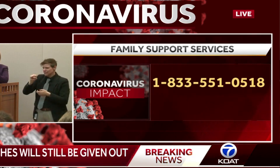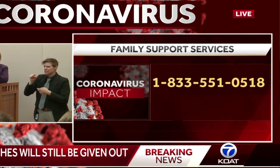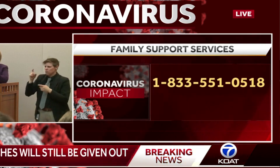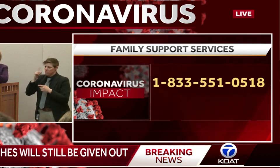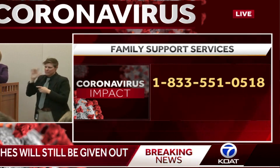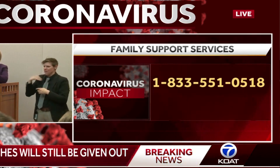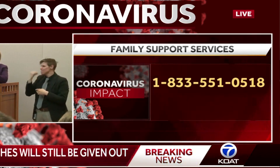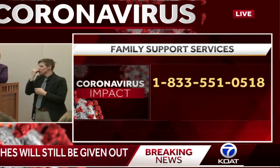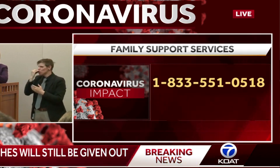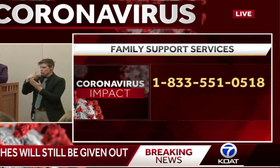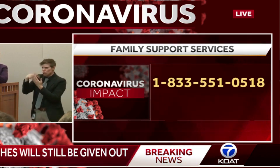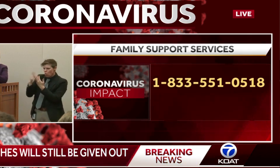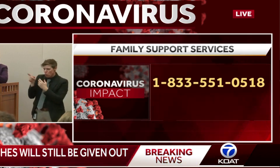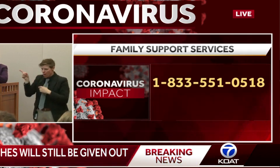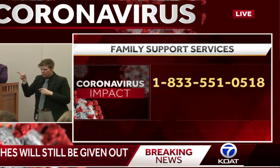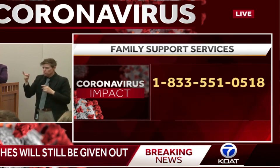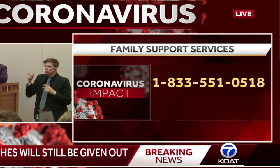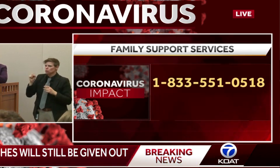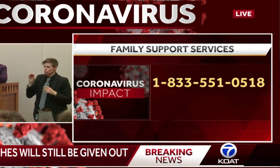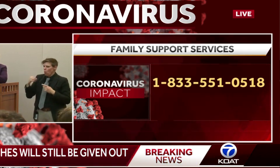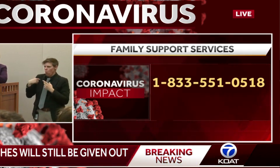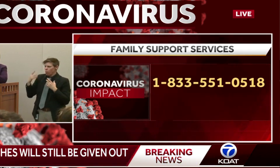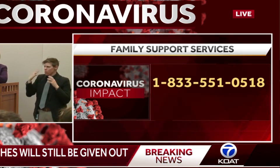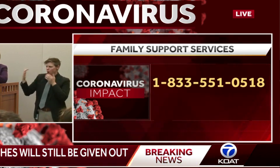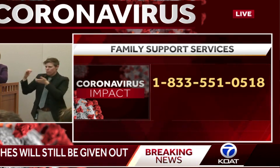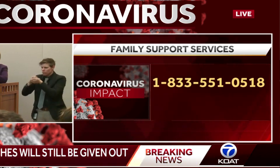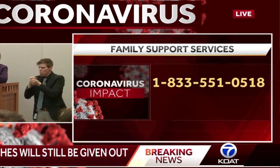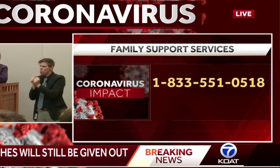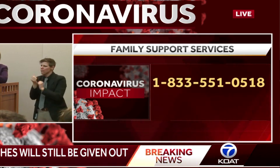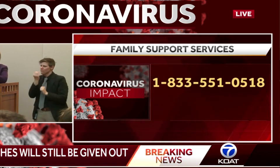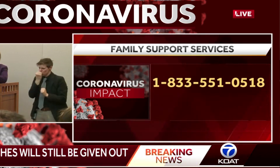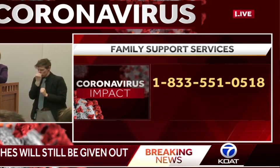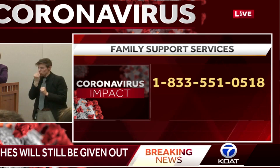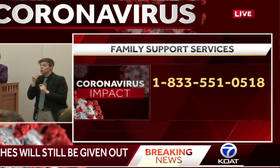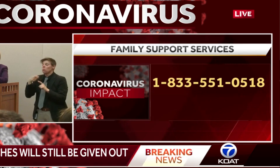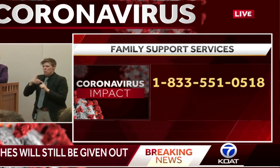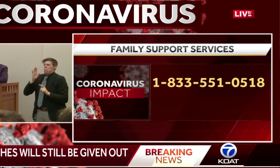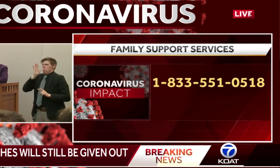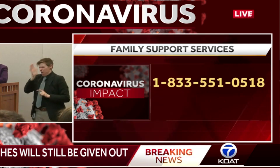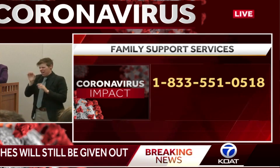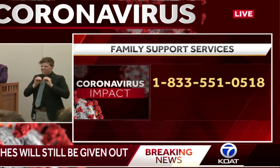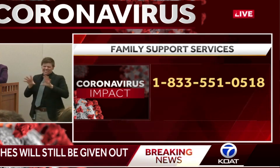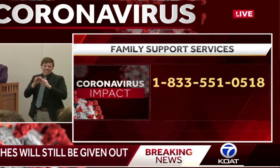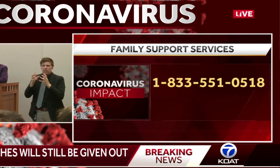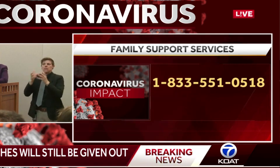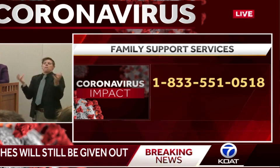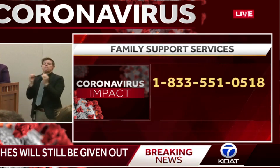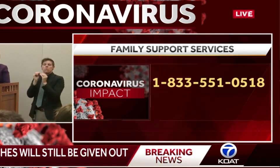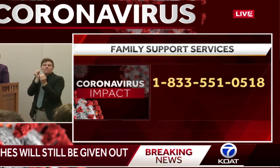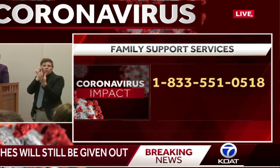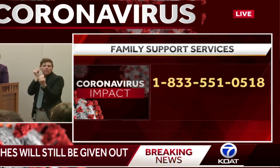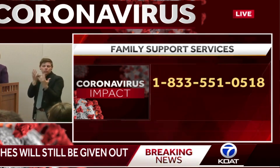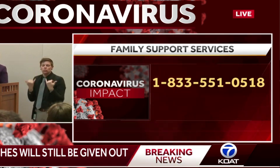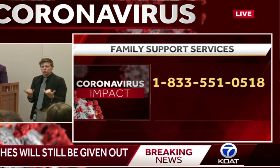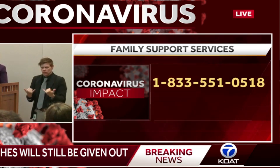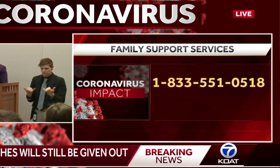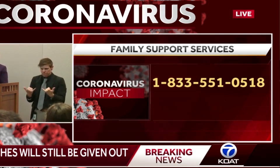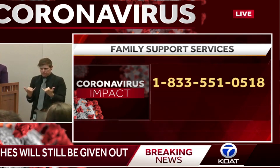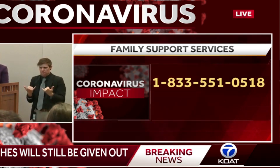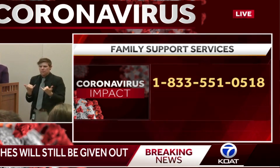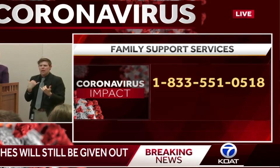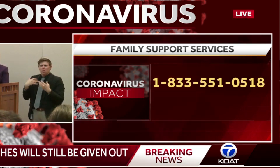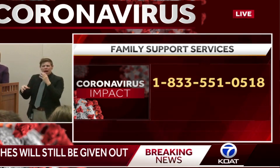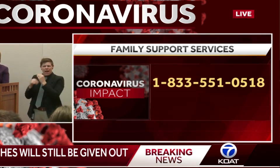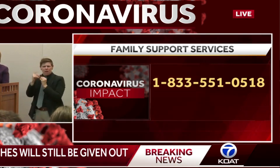very specifically today, that that information will be available. One more clarification, that the